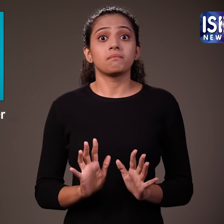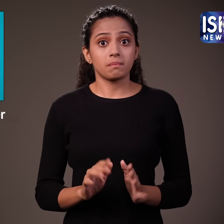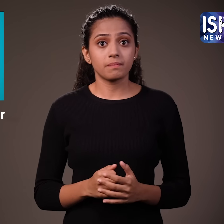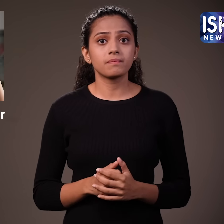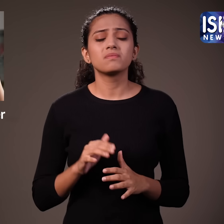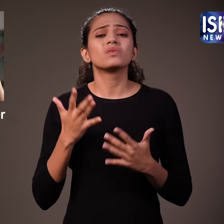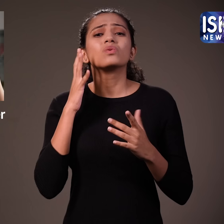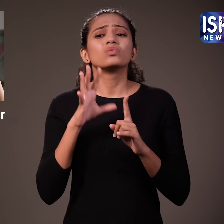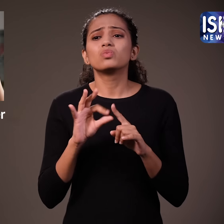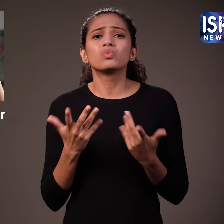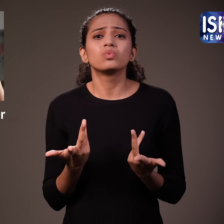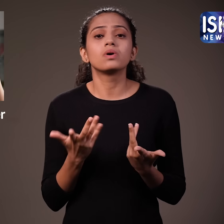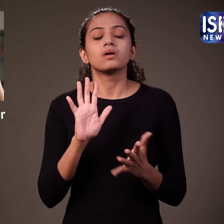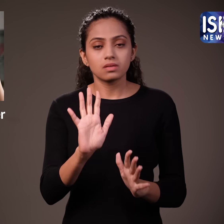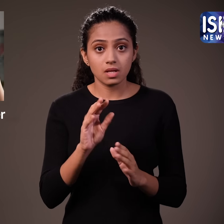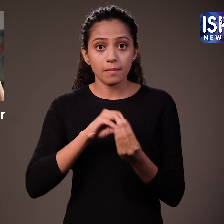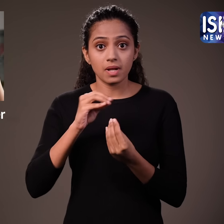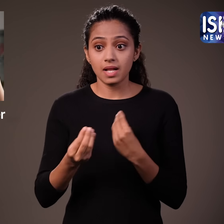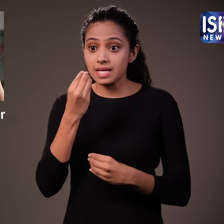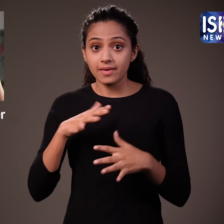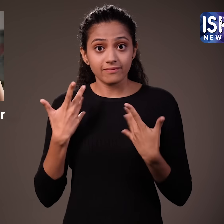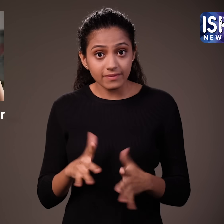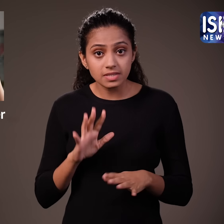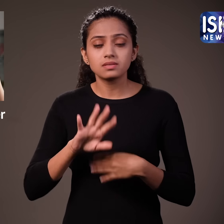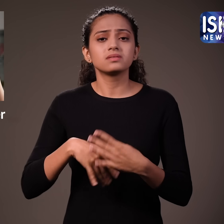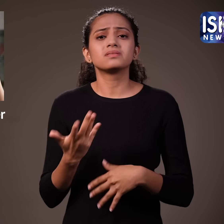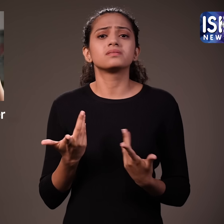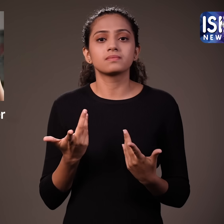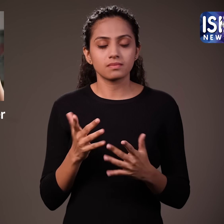Wait for at least 15 to 20 minutes before you sip on water.